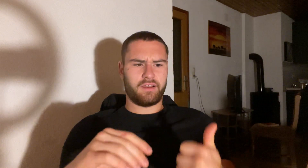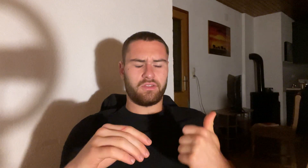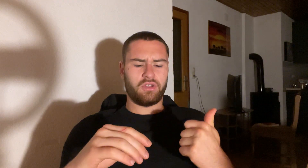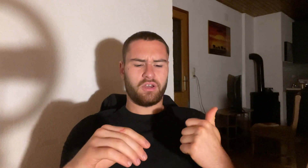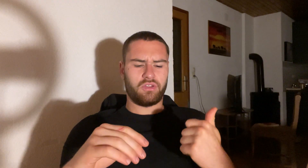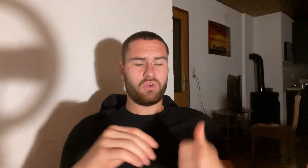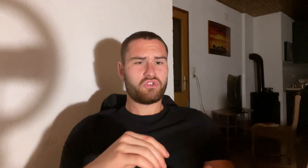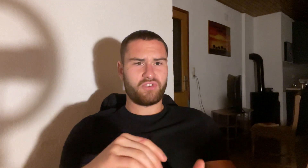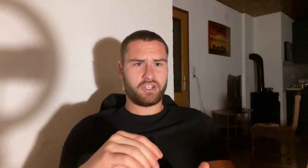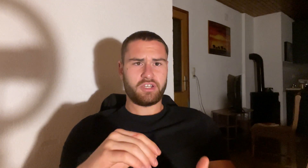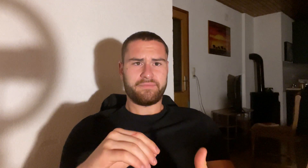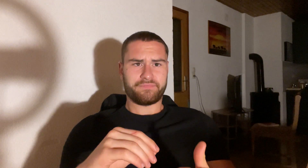no no stretching